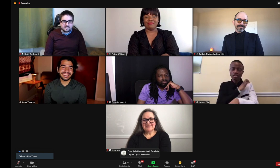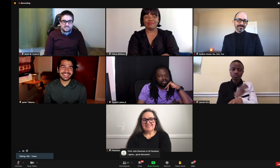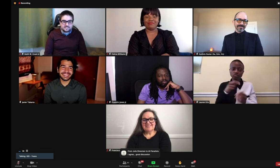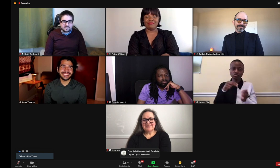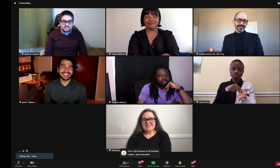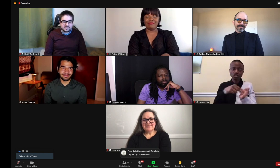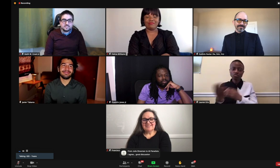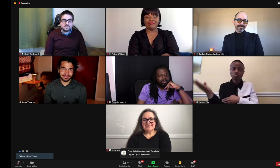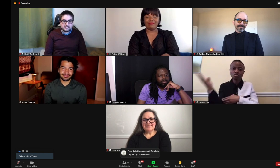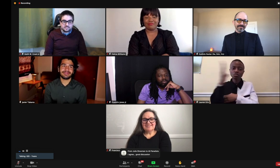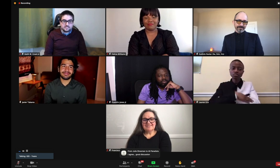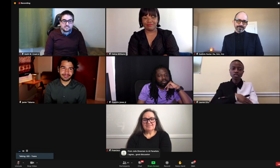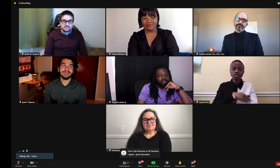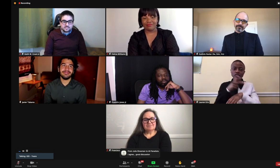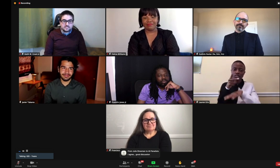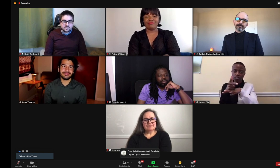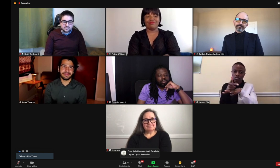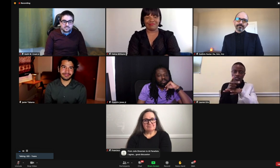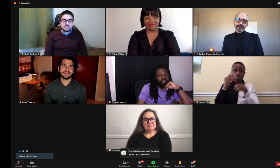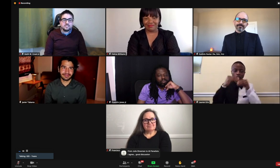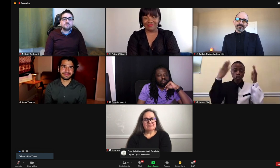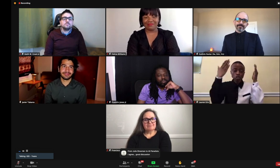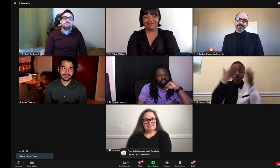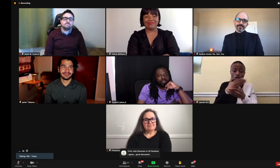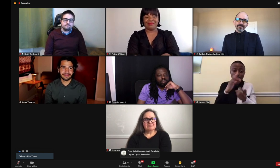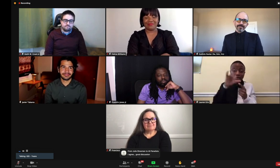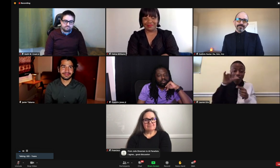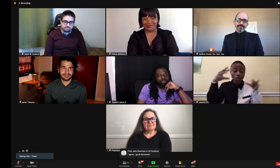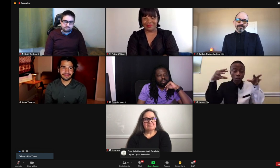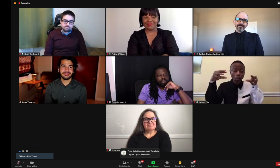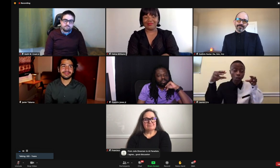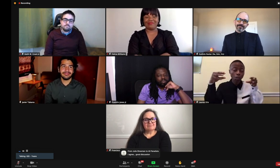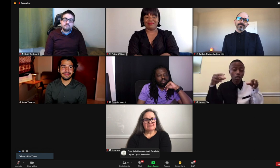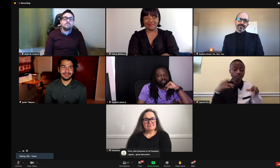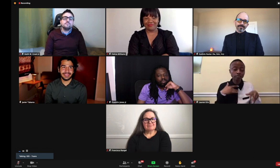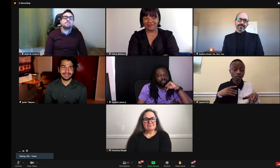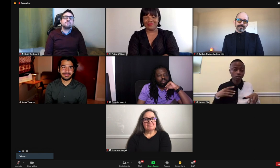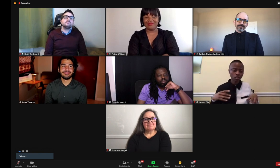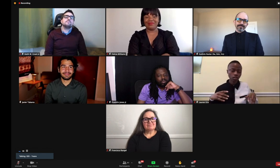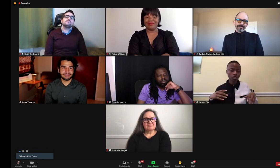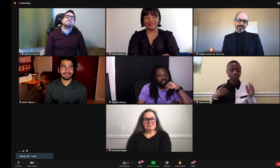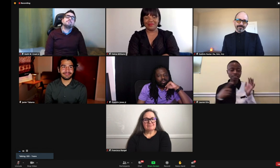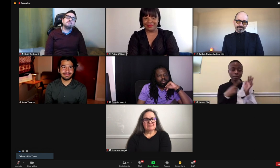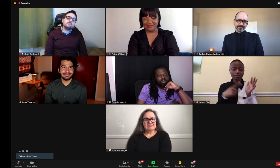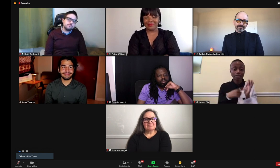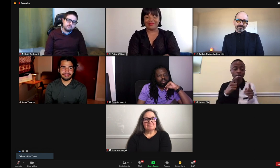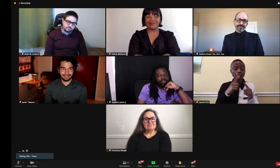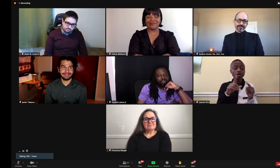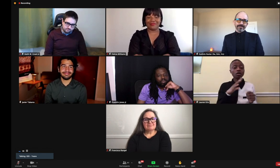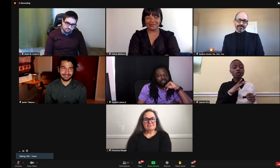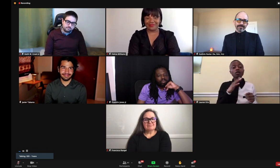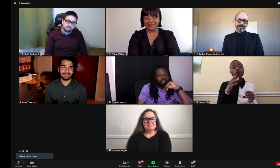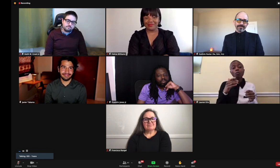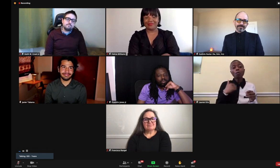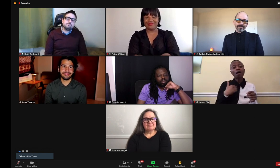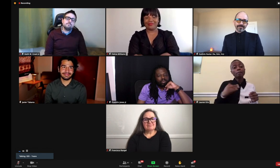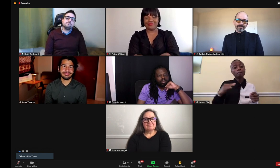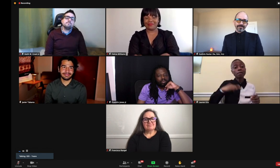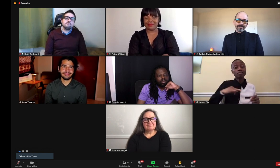require a great deal of energy to be able to stand on your feet all day filming, especially when we're talking about the lights getting dim and it can make you a little bit sleepy.